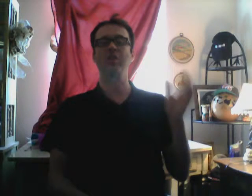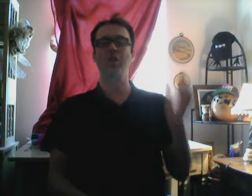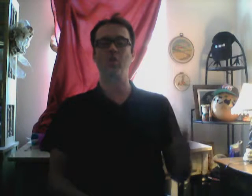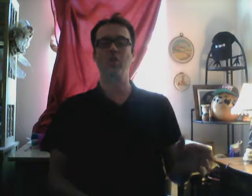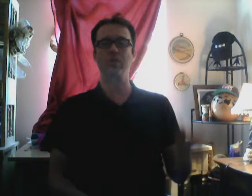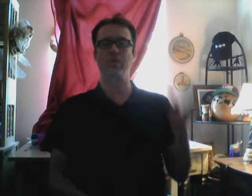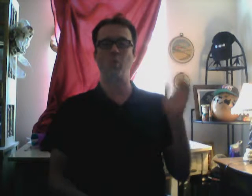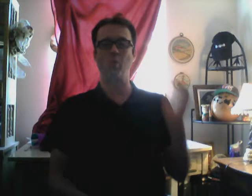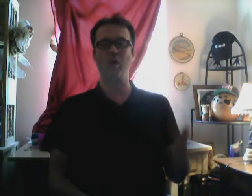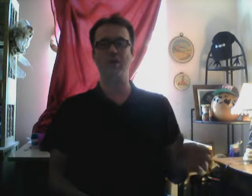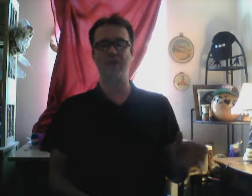Is.